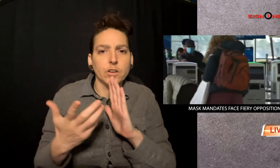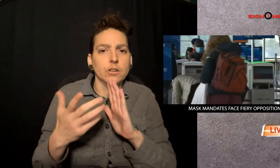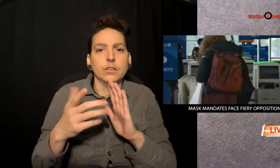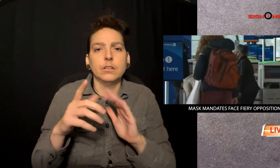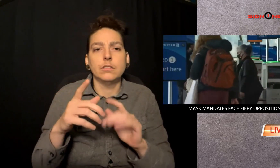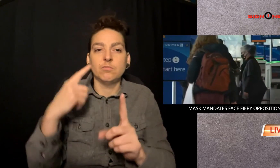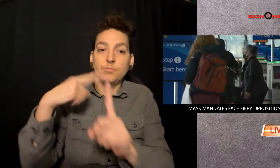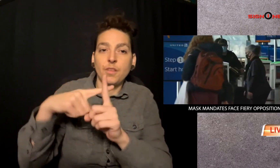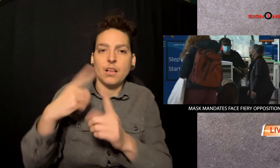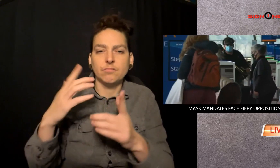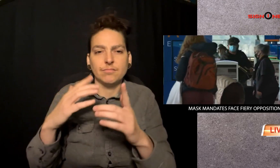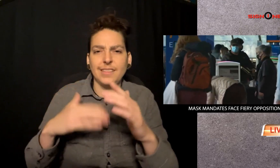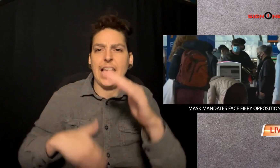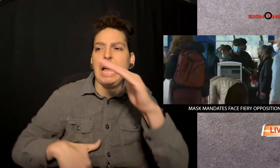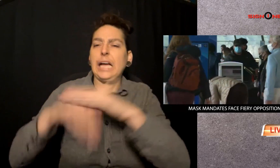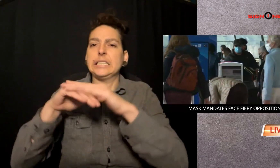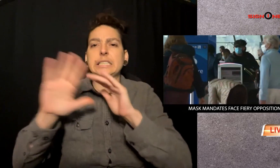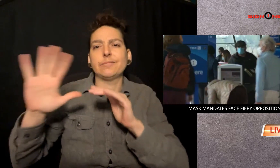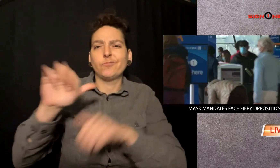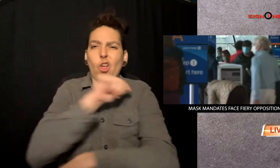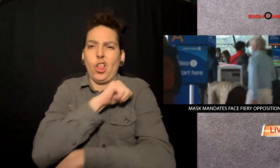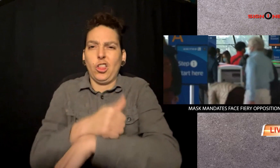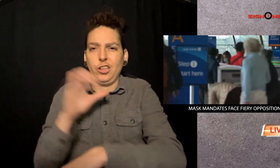and exceeds the authority of the CDC.